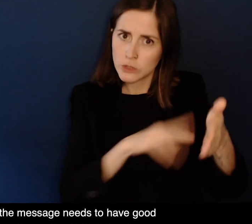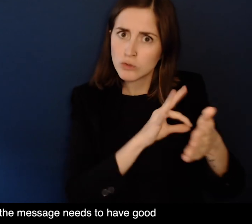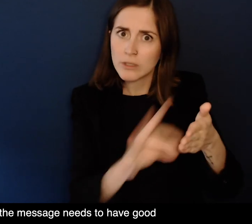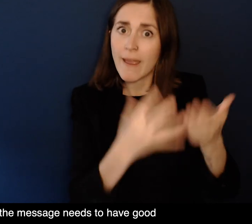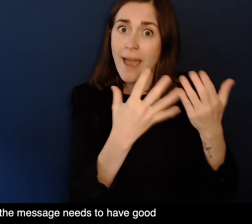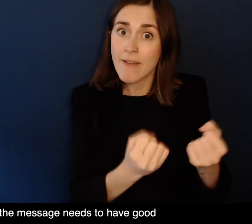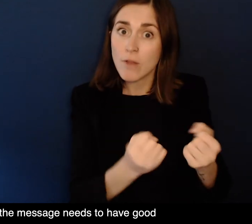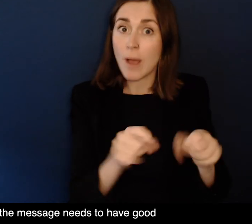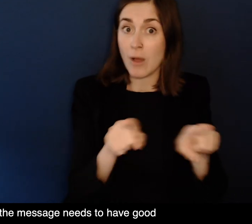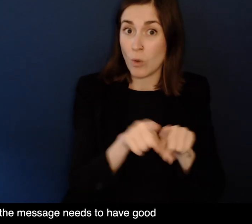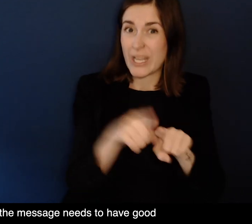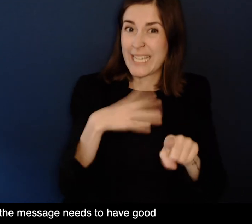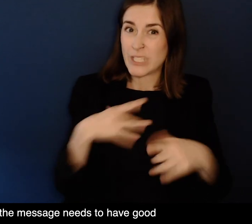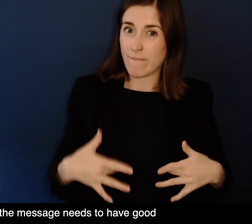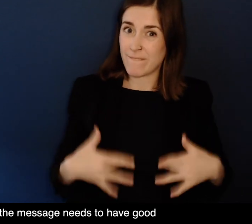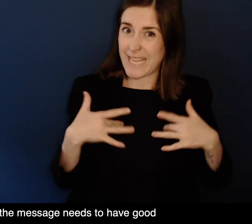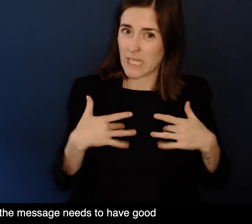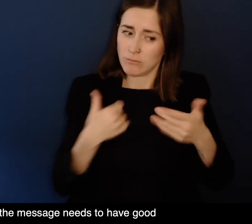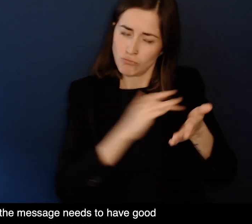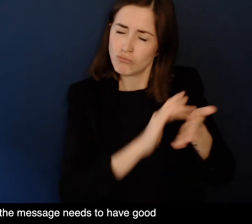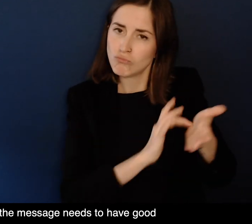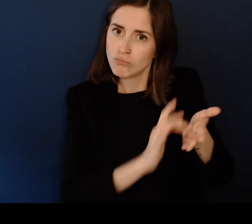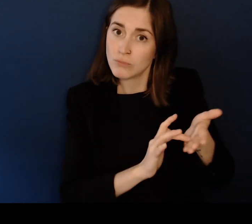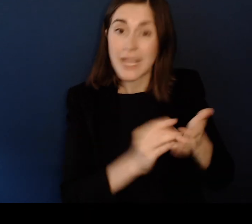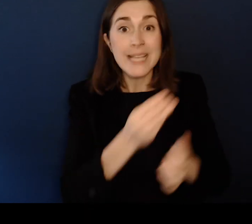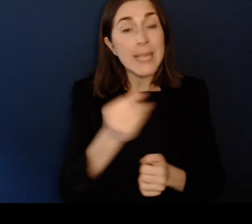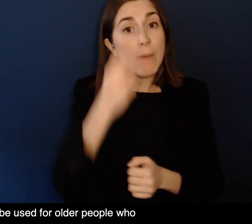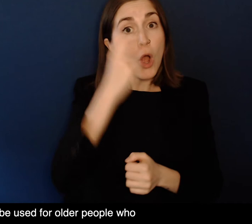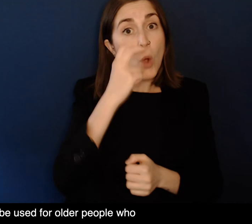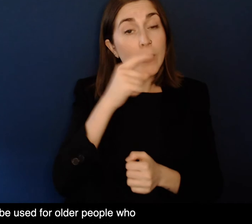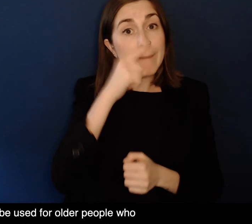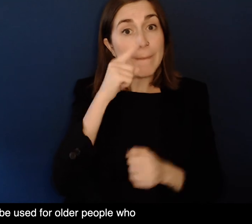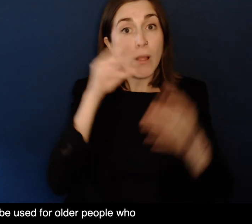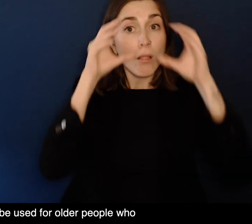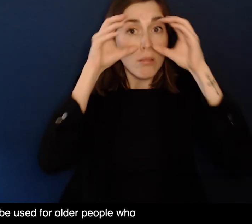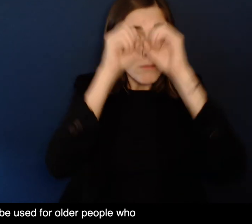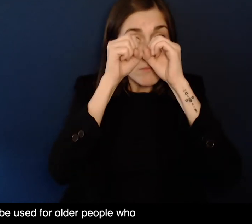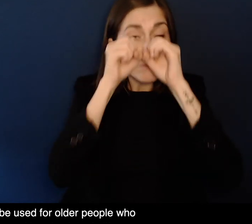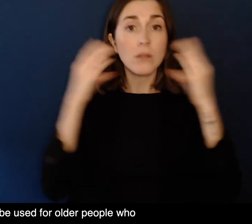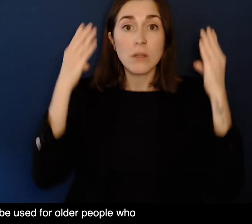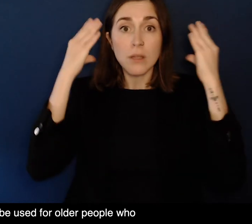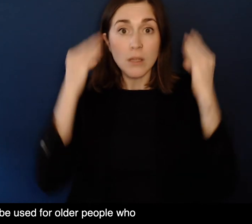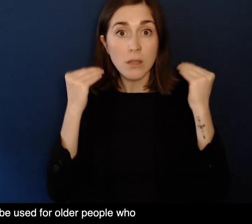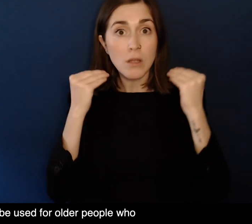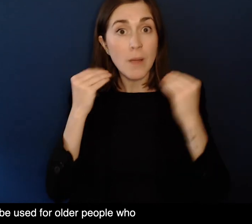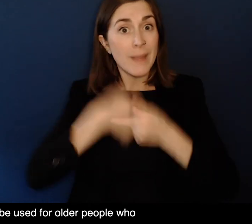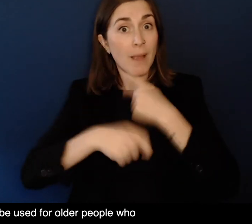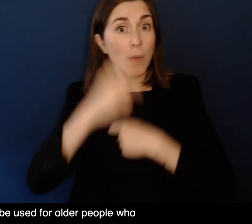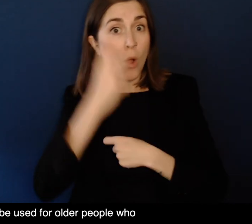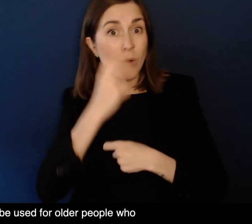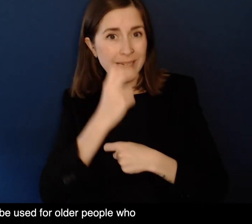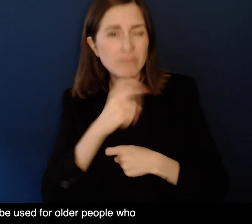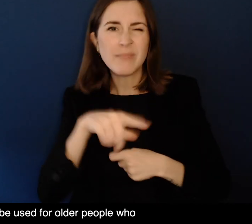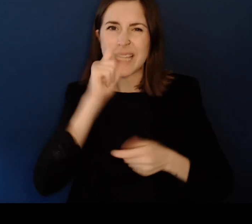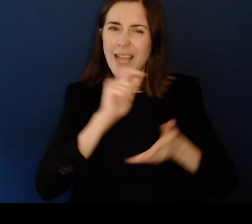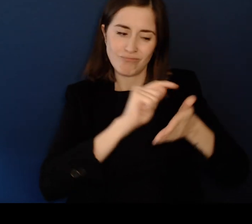to have good literacy skills and good sensation in their hands This method can be used for older people who have lost vision and hearing